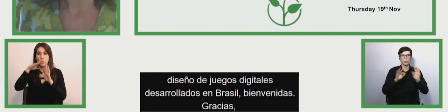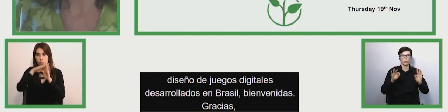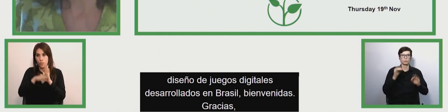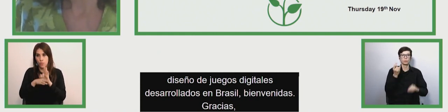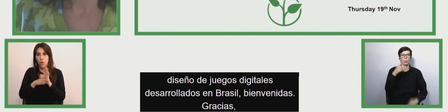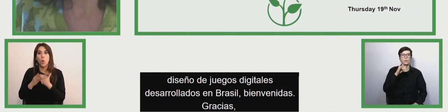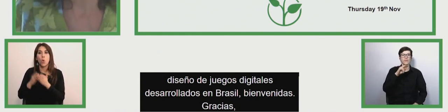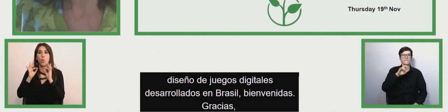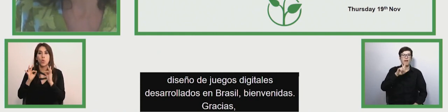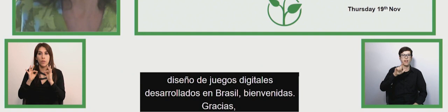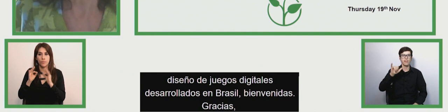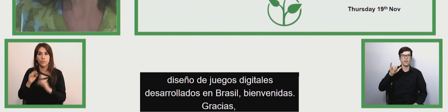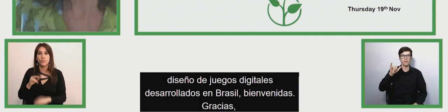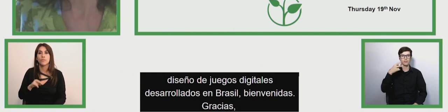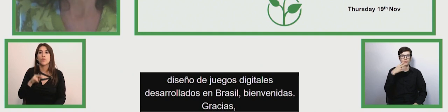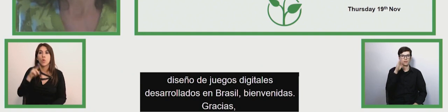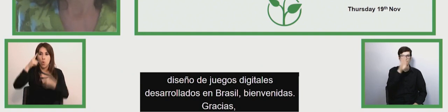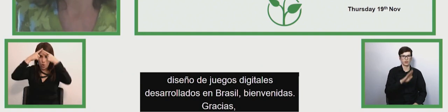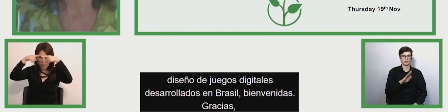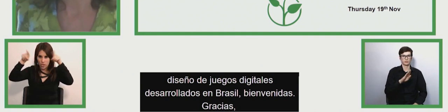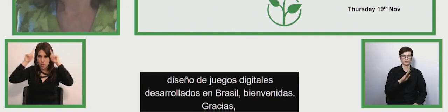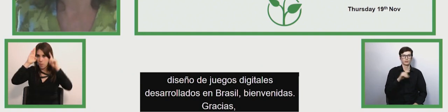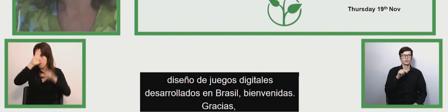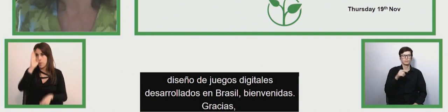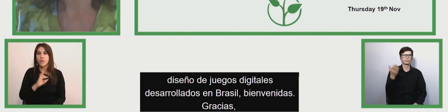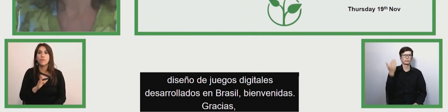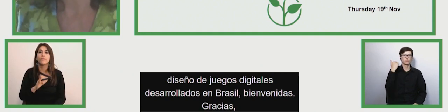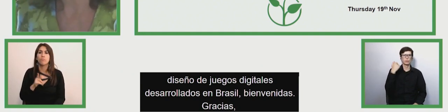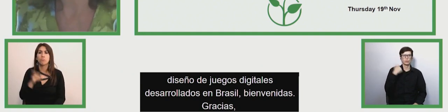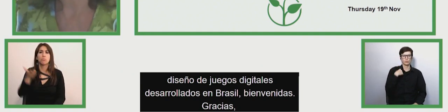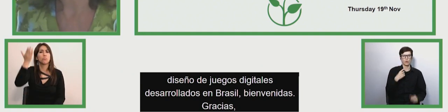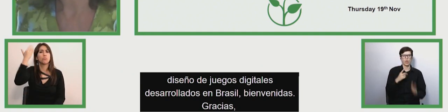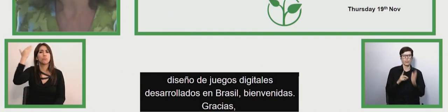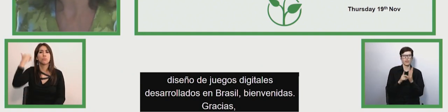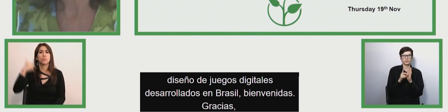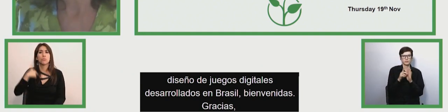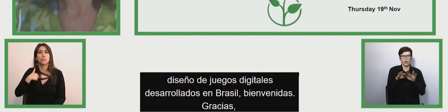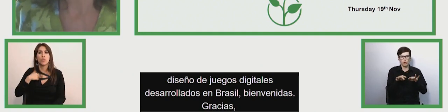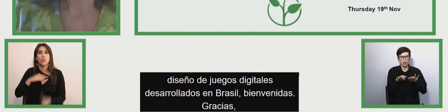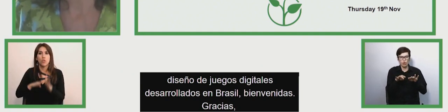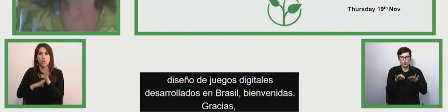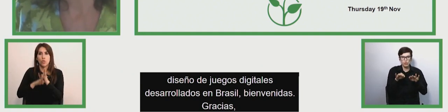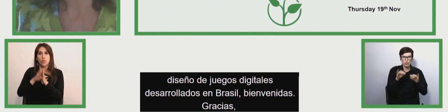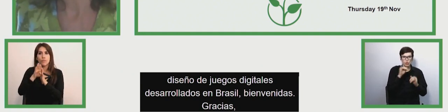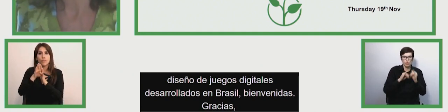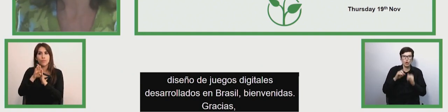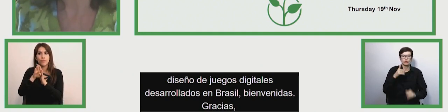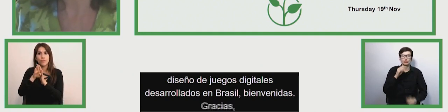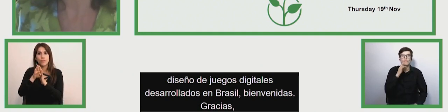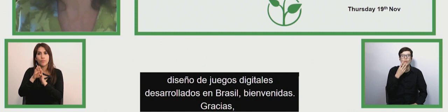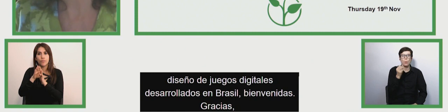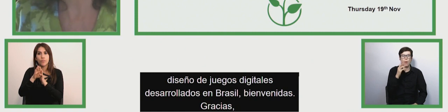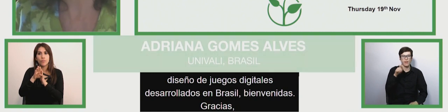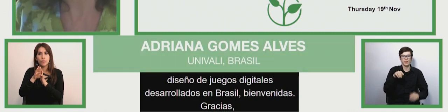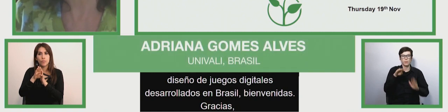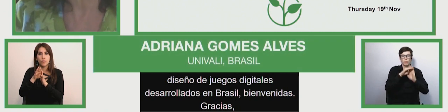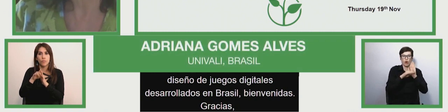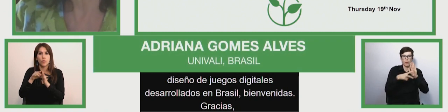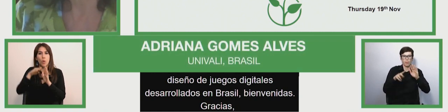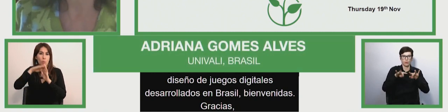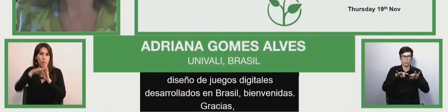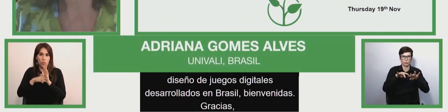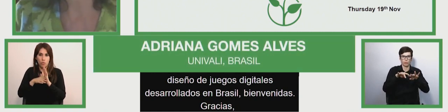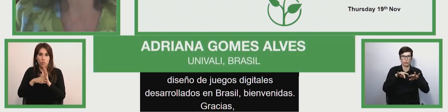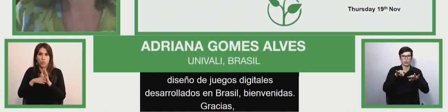is adriana at the postgraduate program in education at univale brazil i used to be a